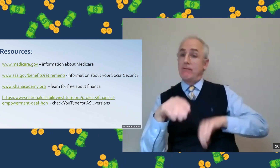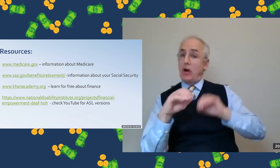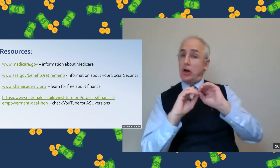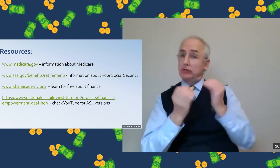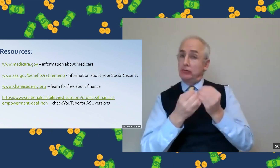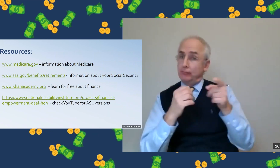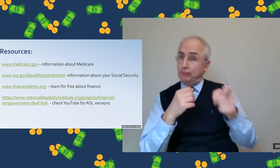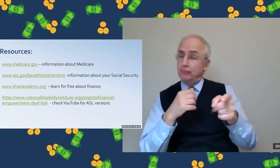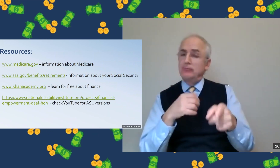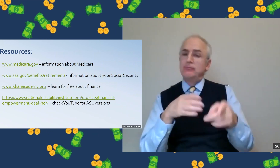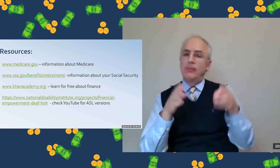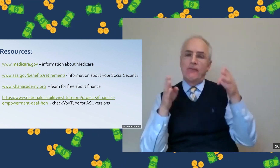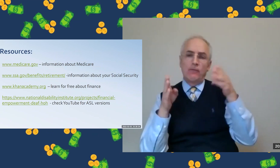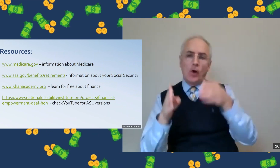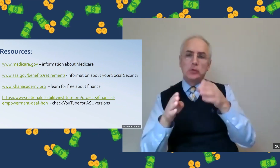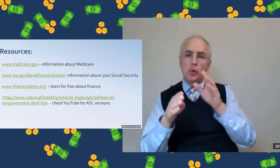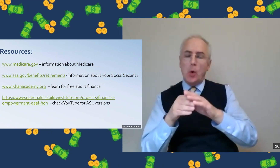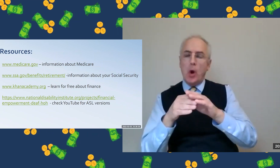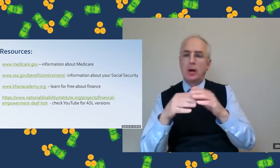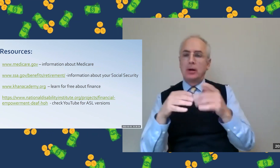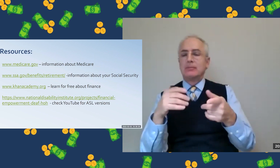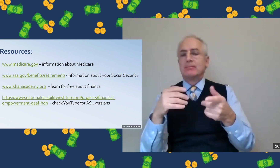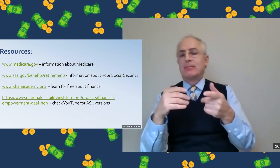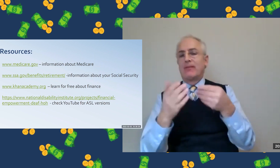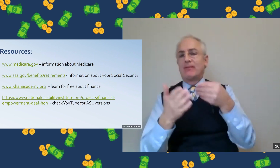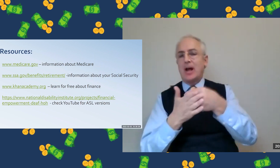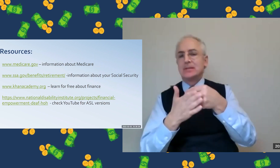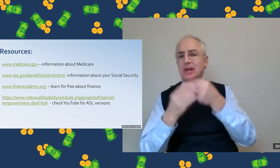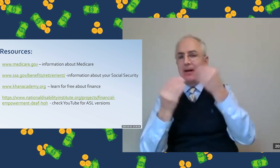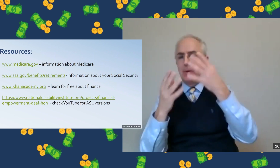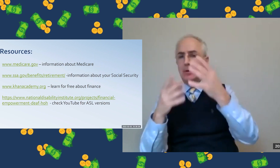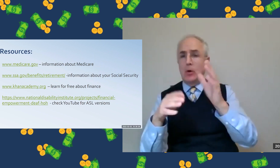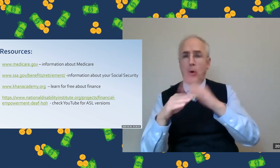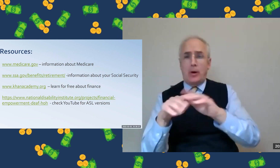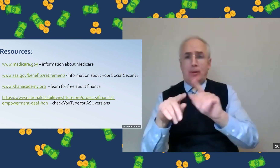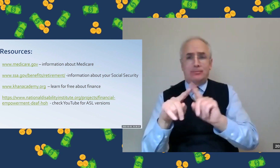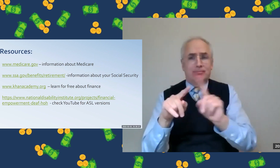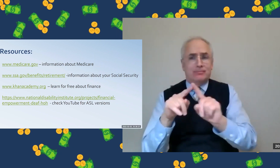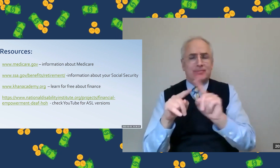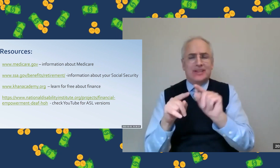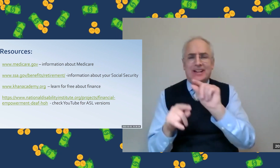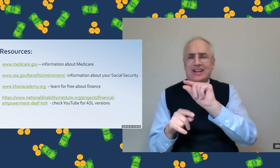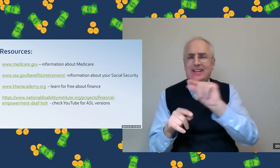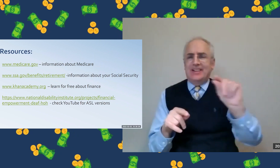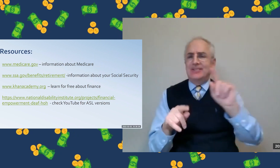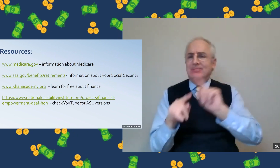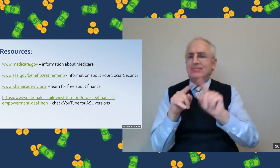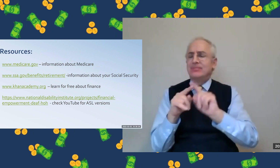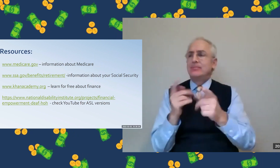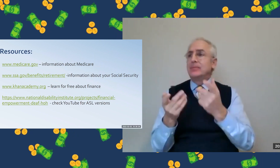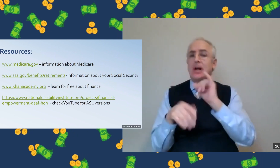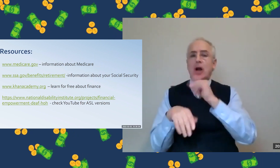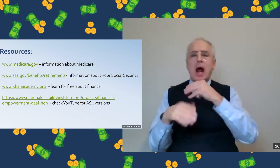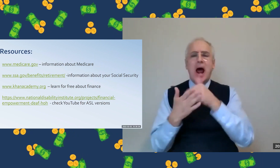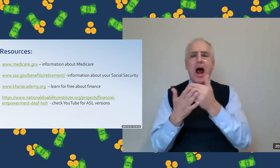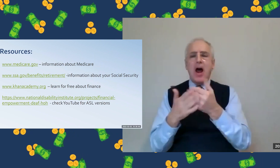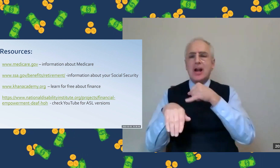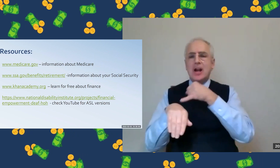It's actually a nonprofit organization that focuses on financial information about a variety of